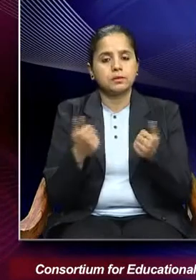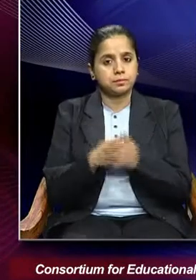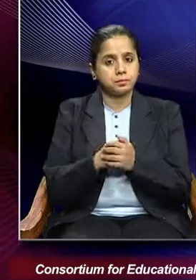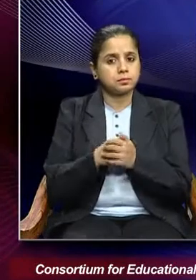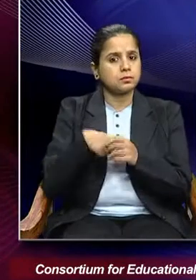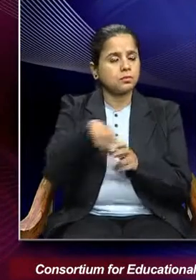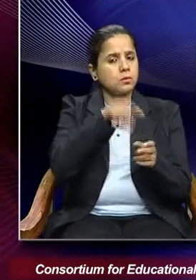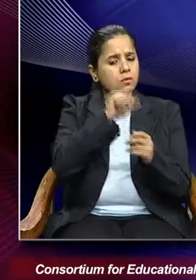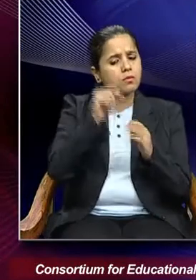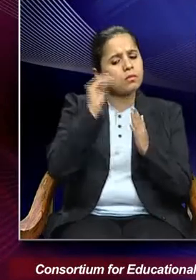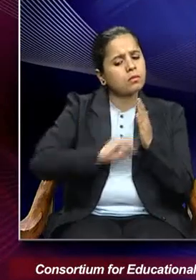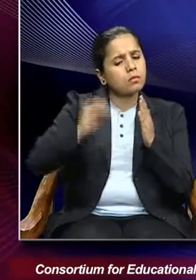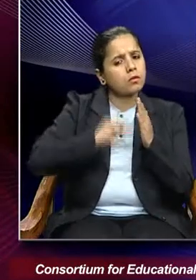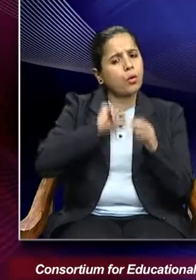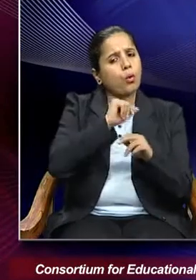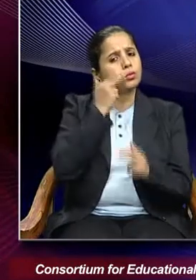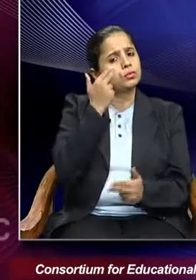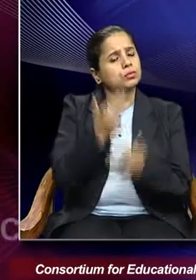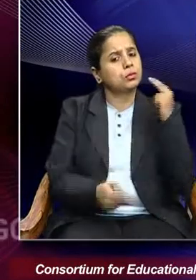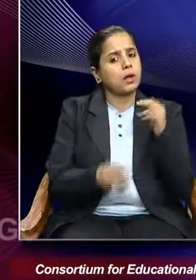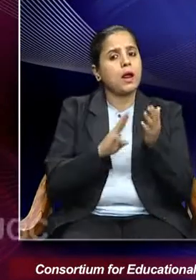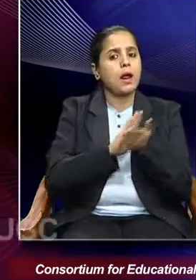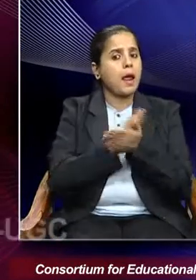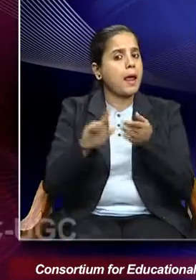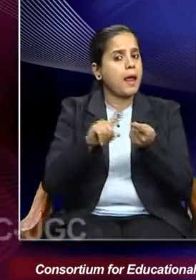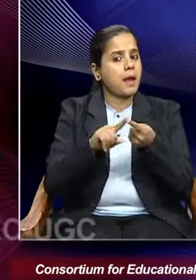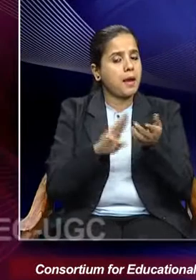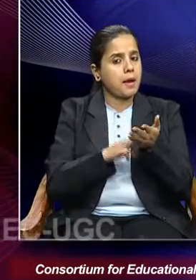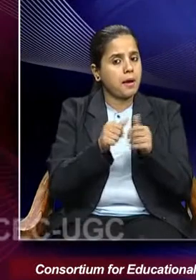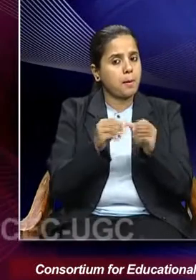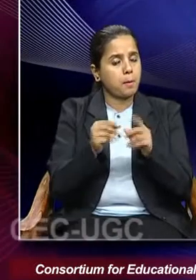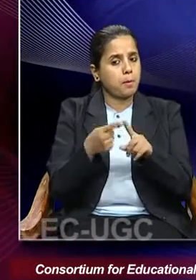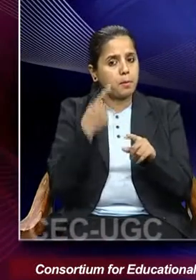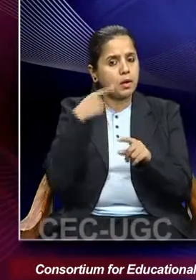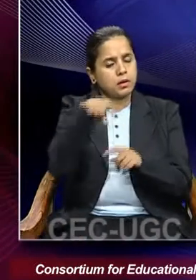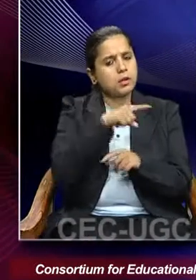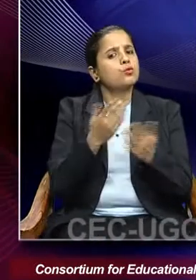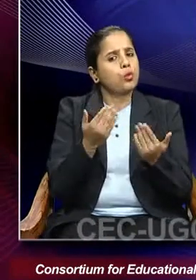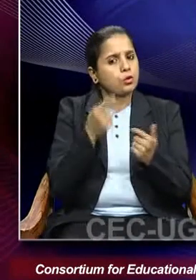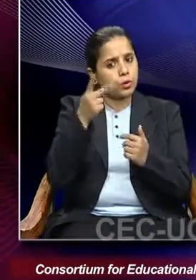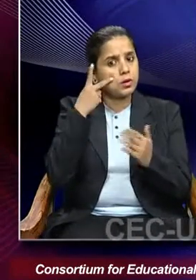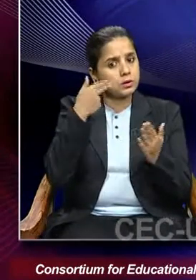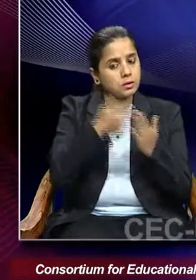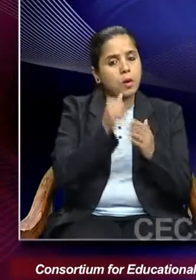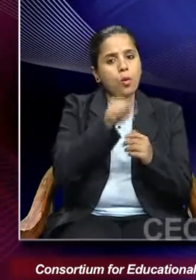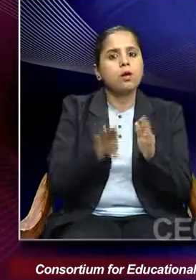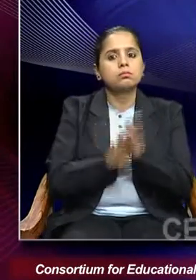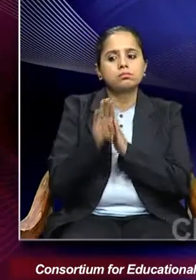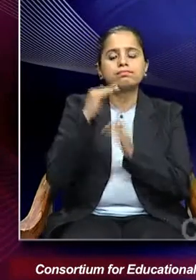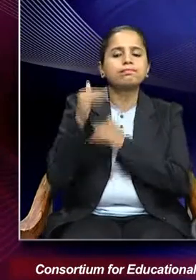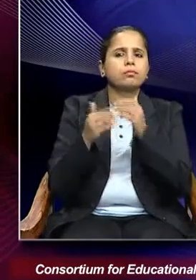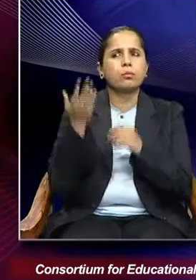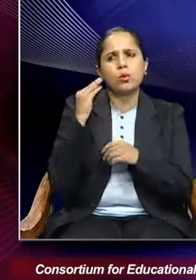memoir of Haima Bhatti Sen which can be dated to as having developed somewhere